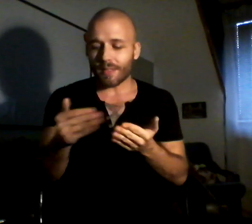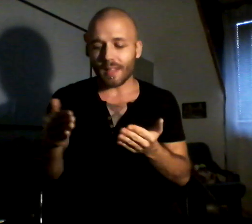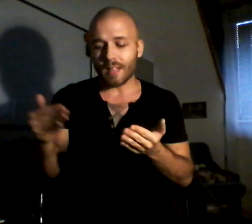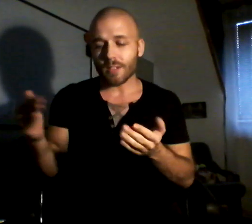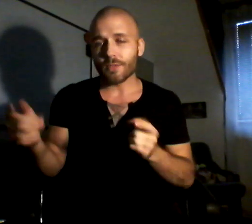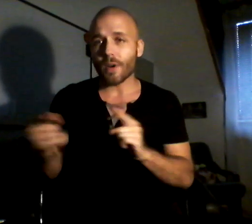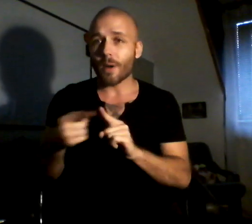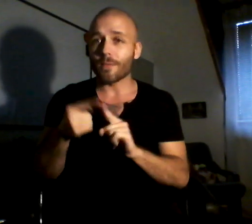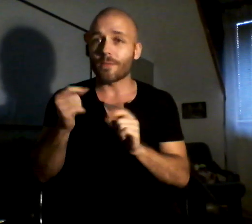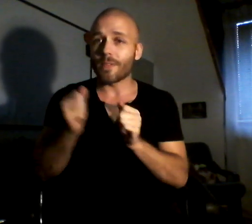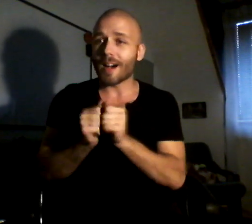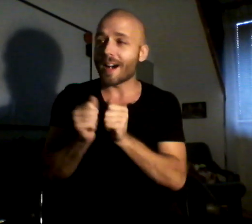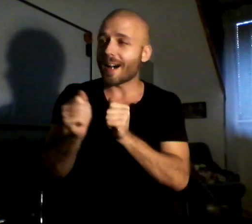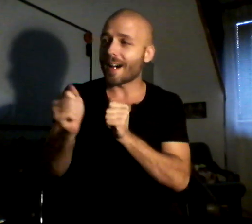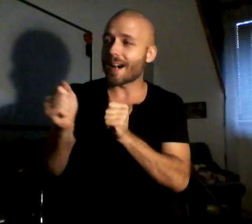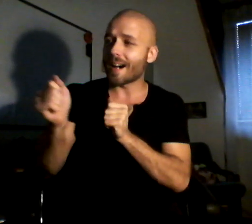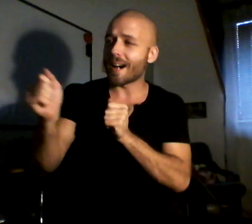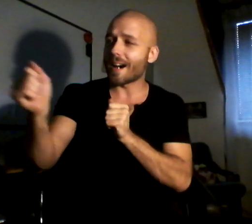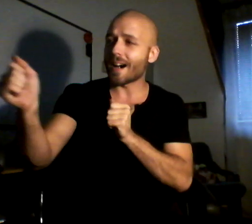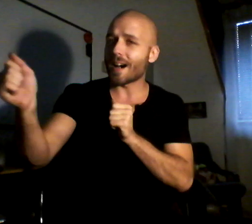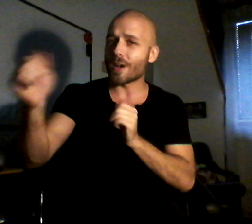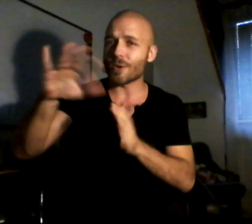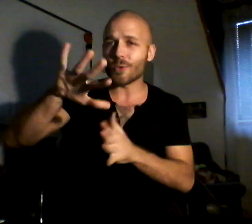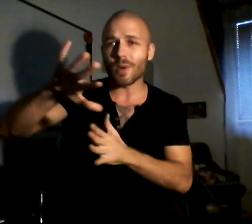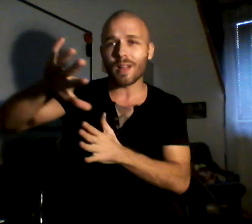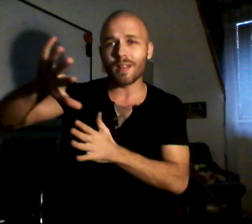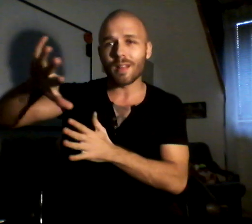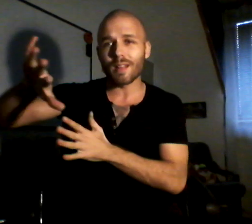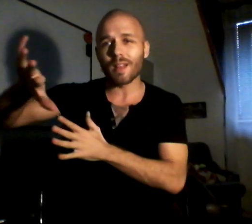things from far away.